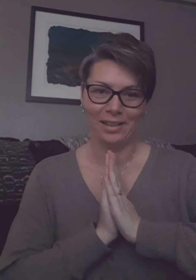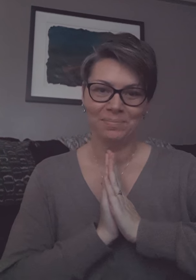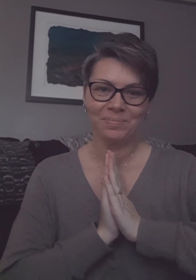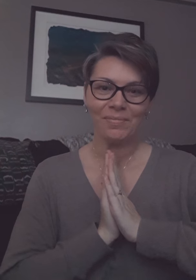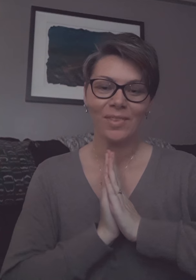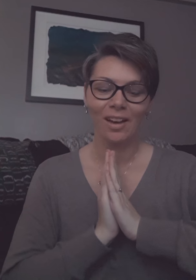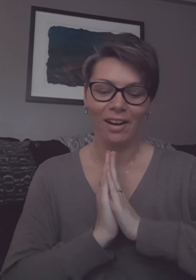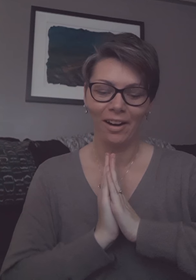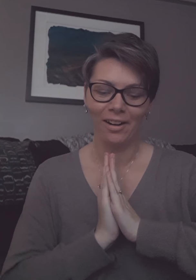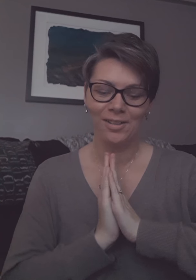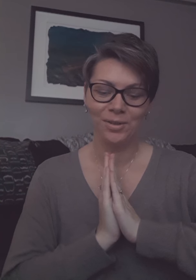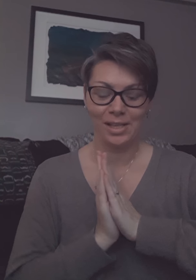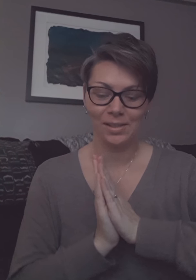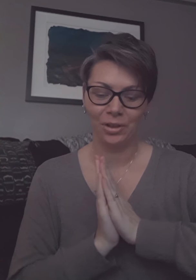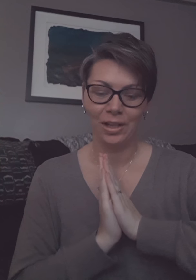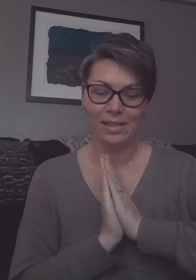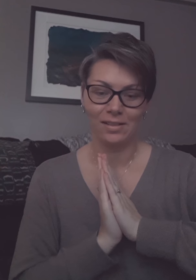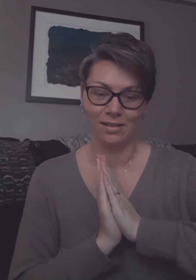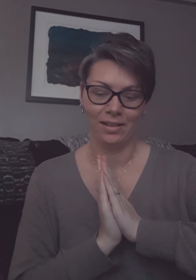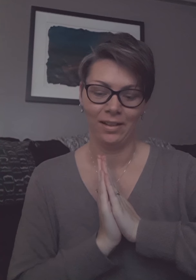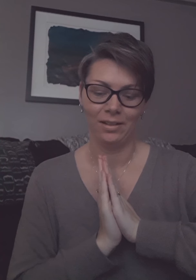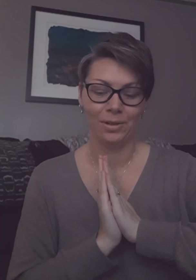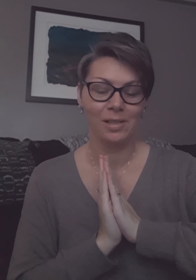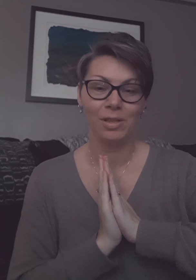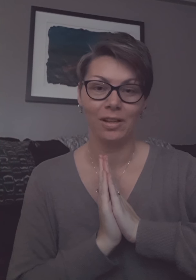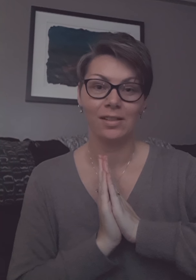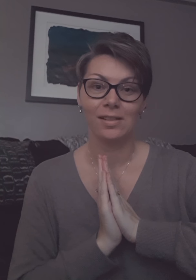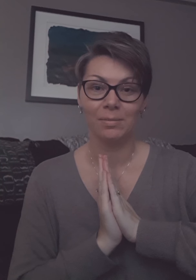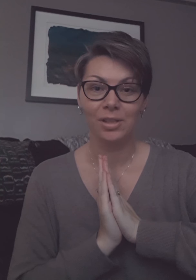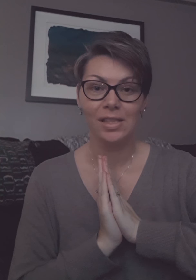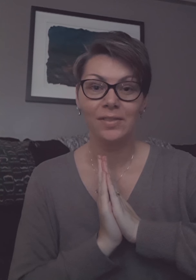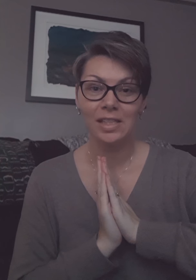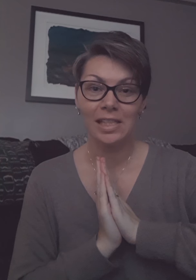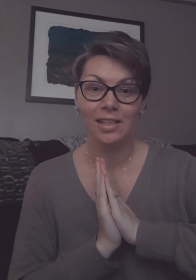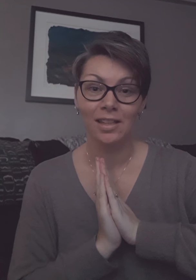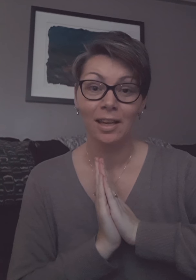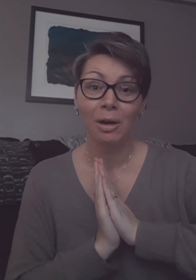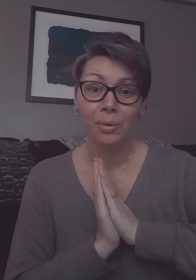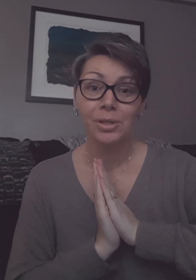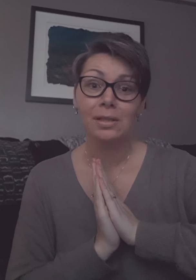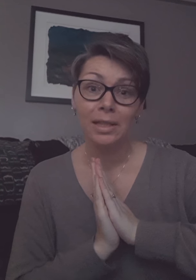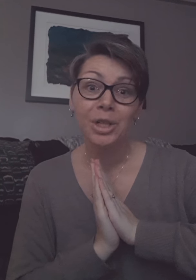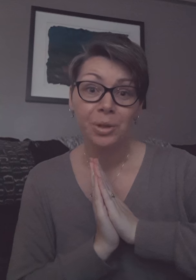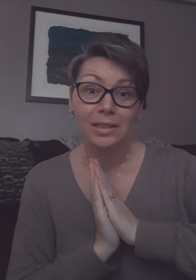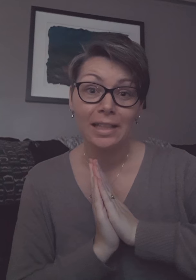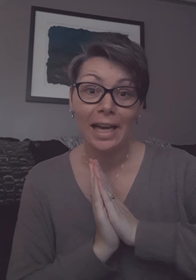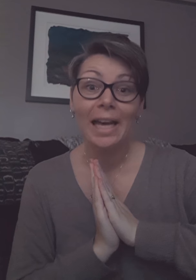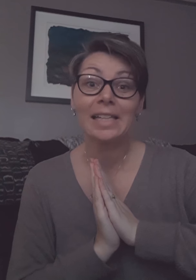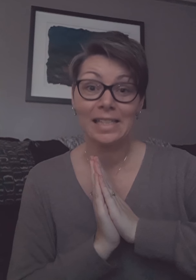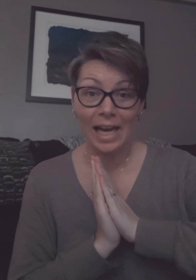our transfer is on going to be on december 17th which is literally exactly